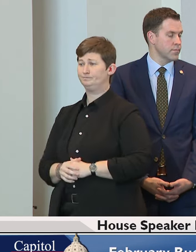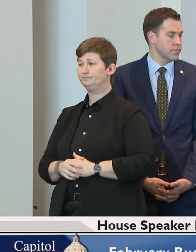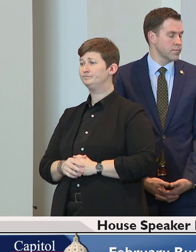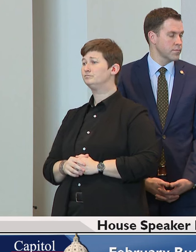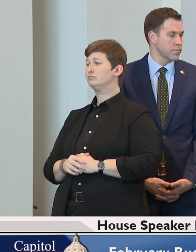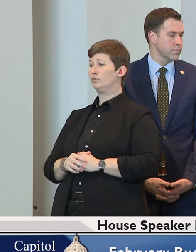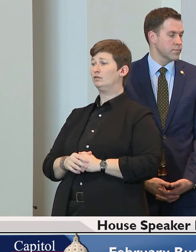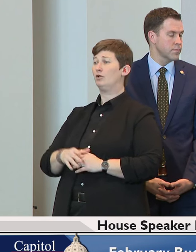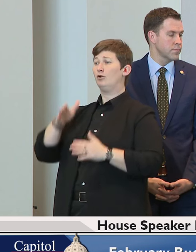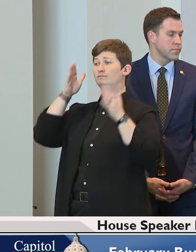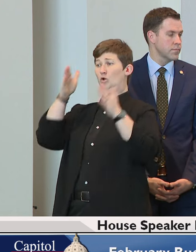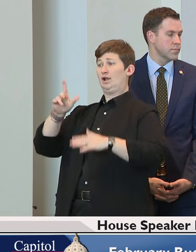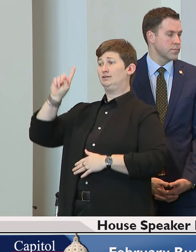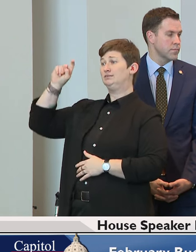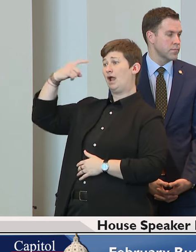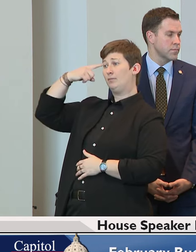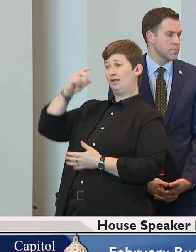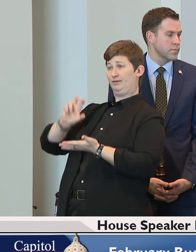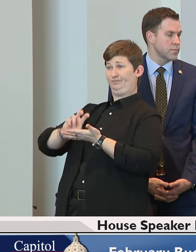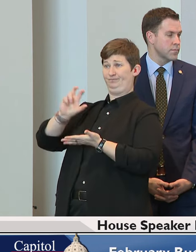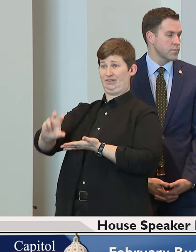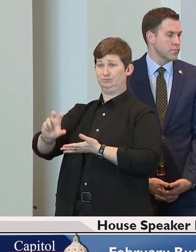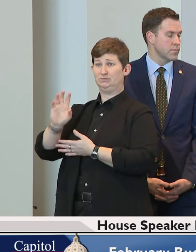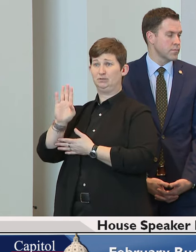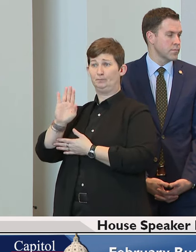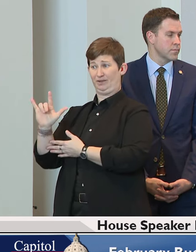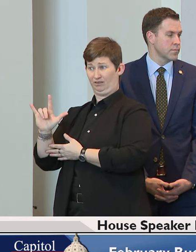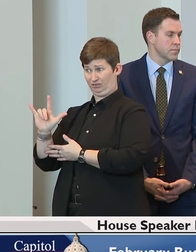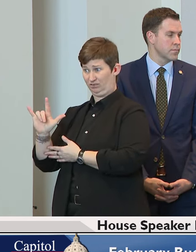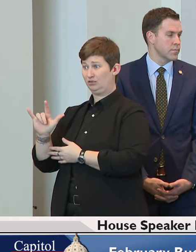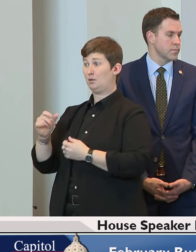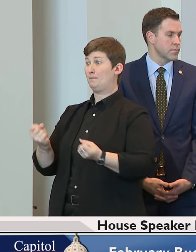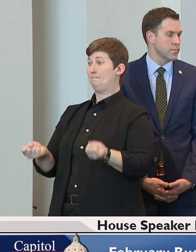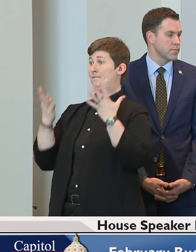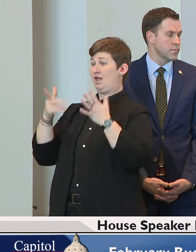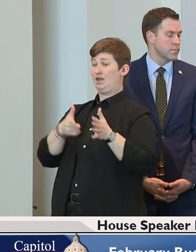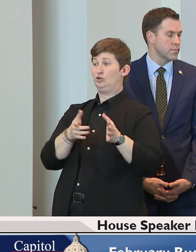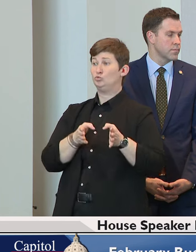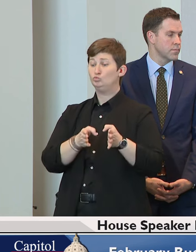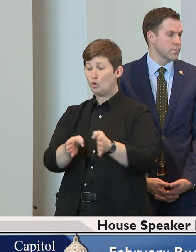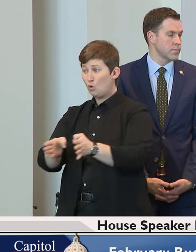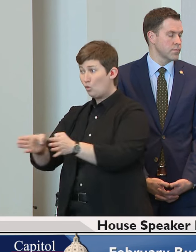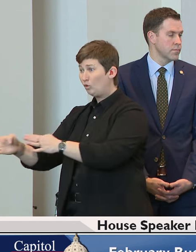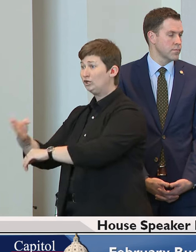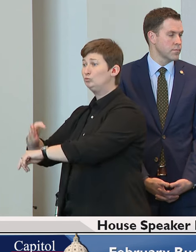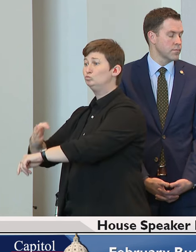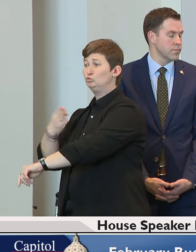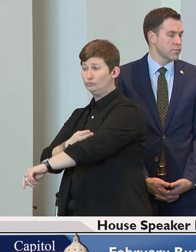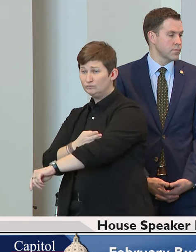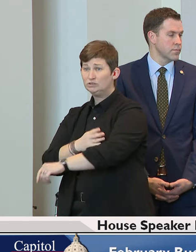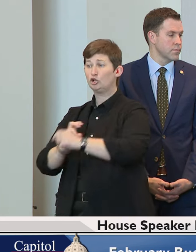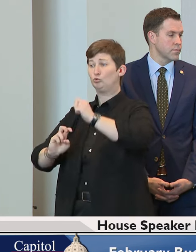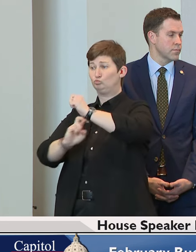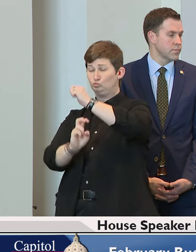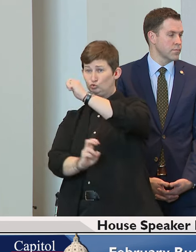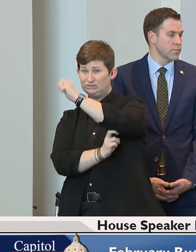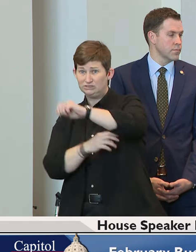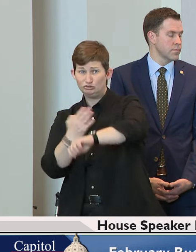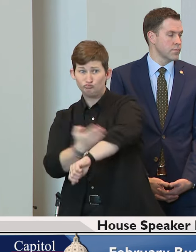communities all over the state of Minnesota in need of local road improvement, bridge improvement, wastewater infrastructure, and